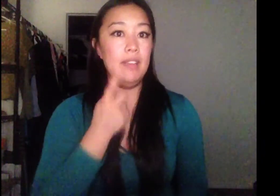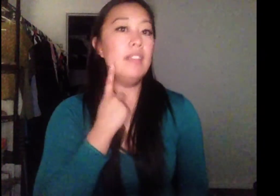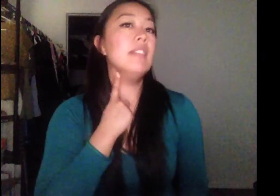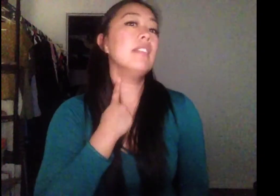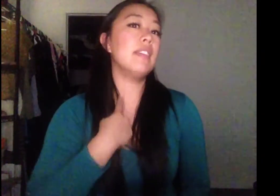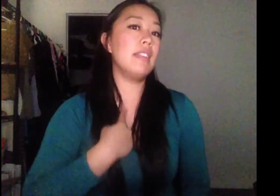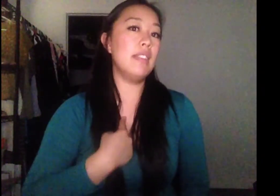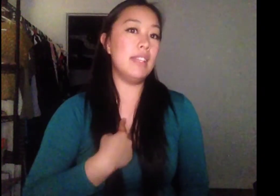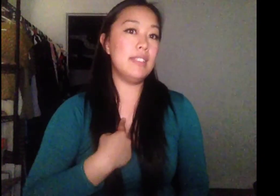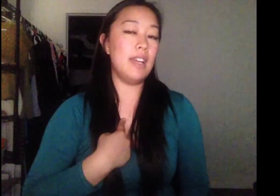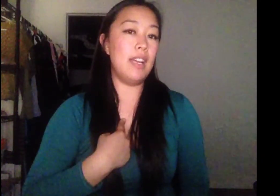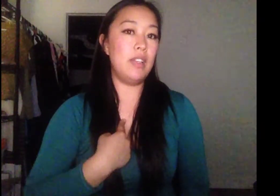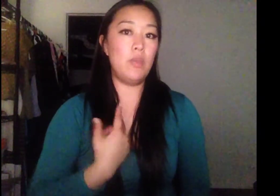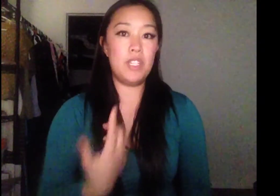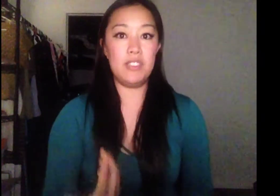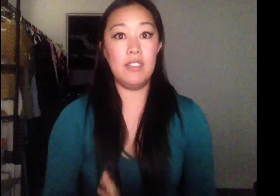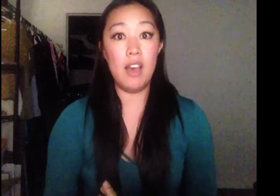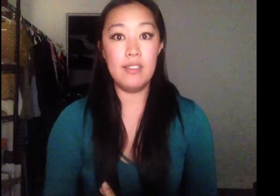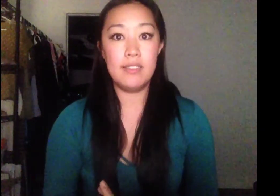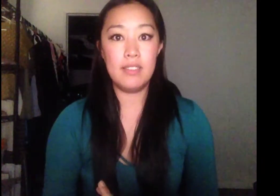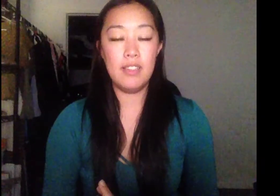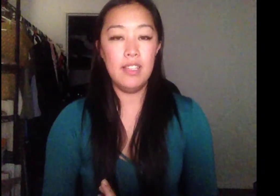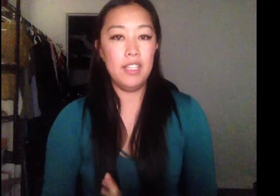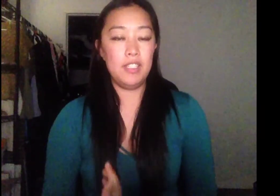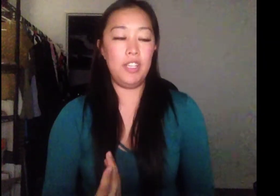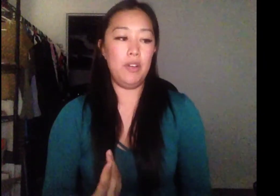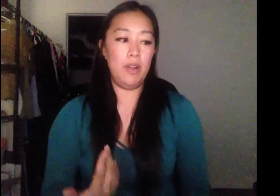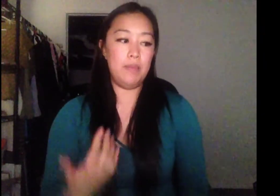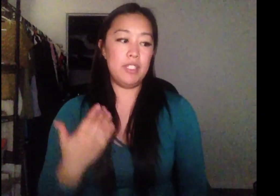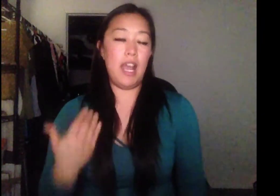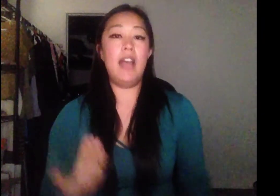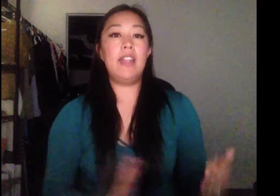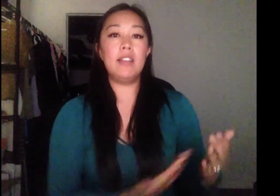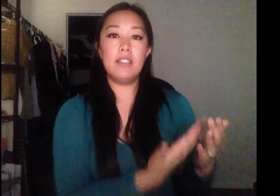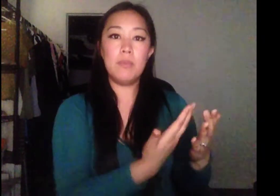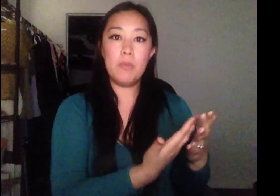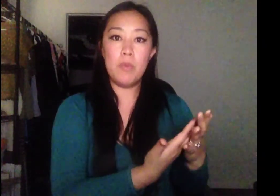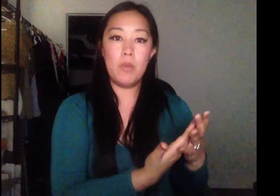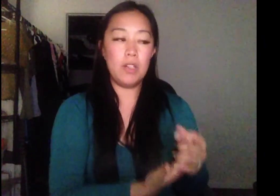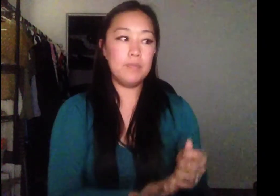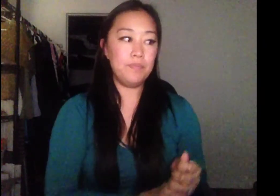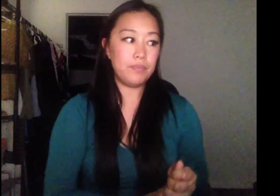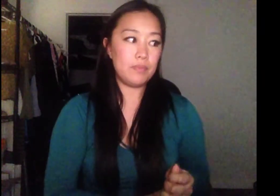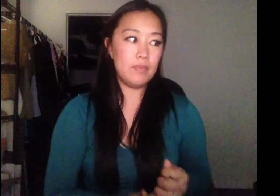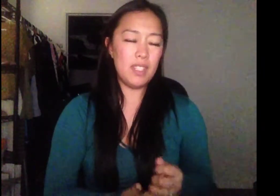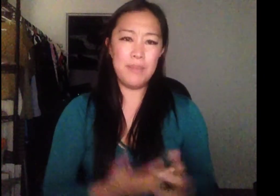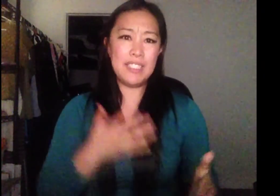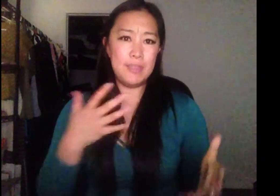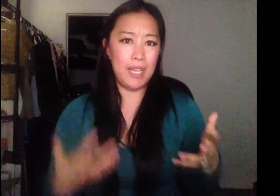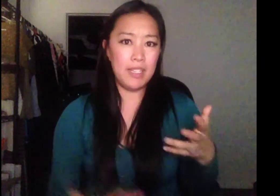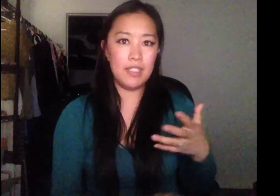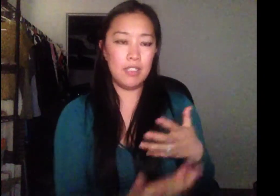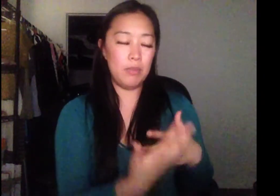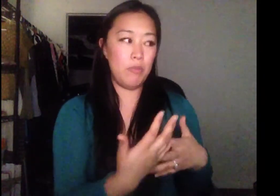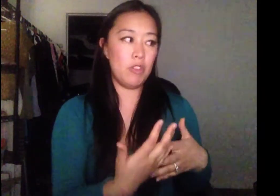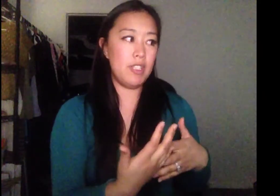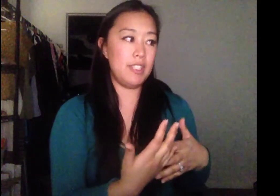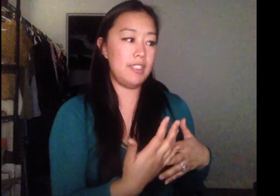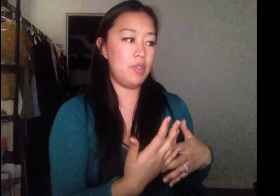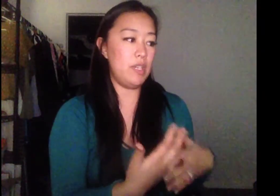this sign, which is lust. So I'm just adding a little bit more. I'm expanding a little bit more to this situation,